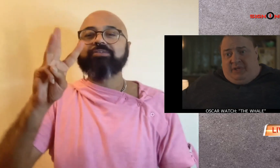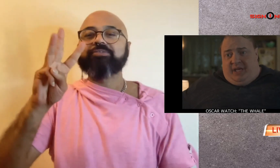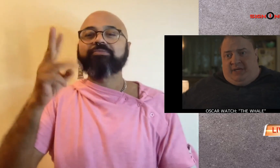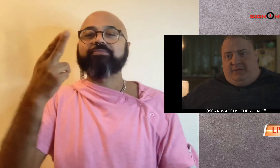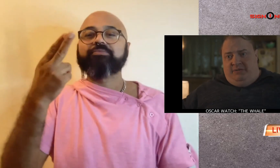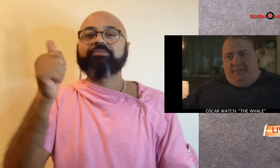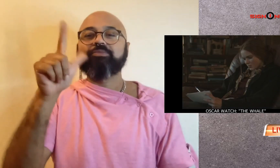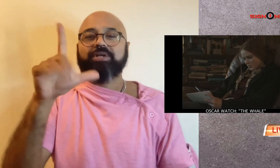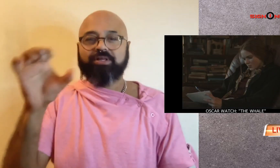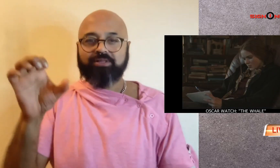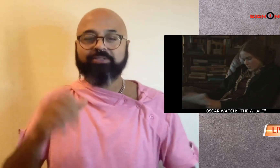Whale.